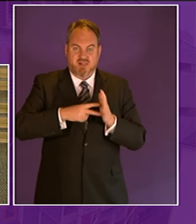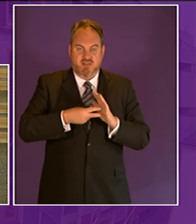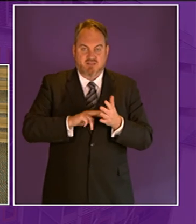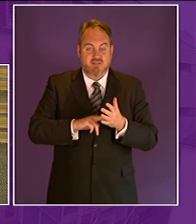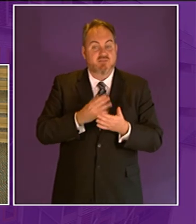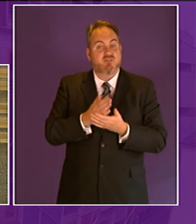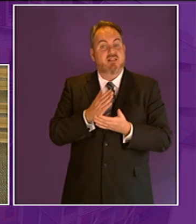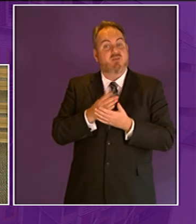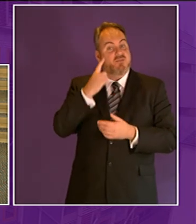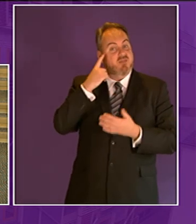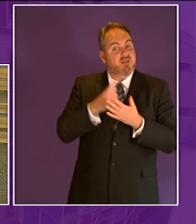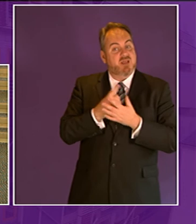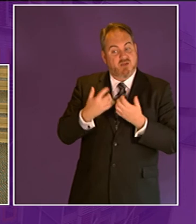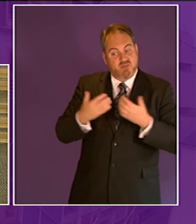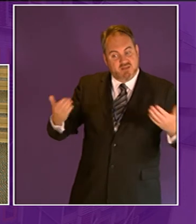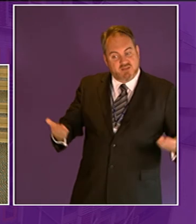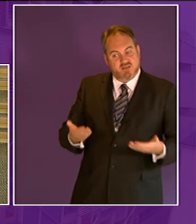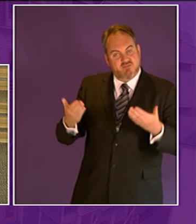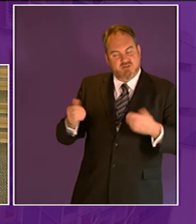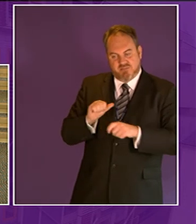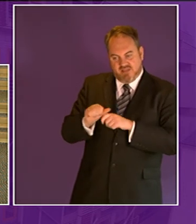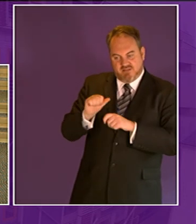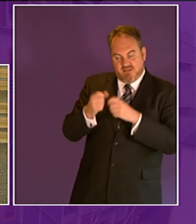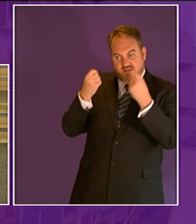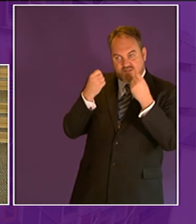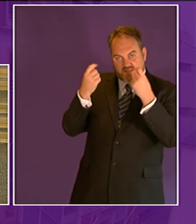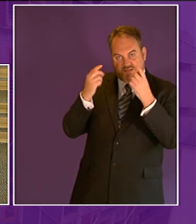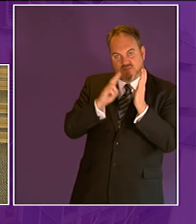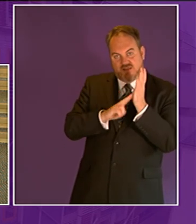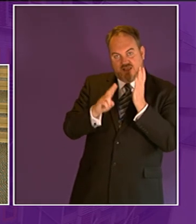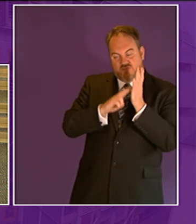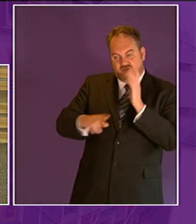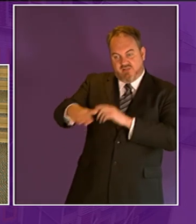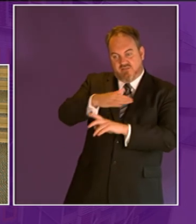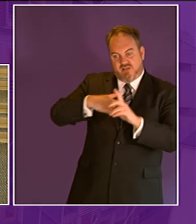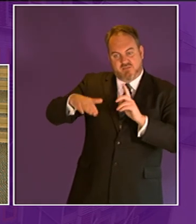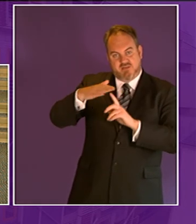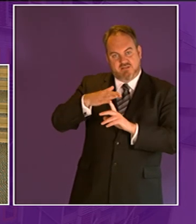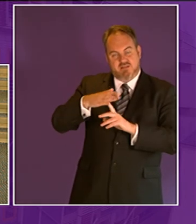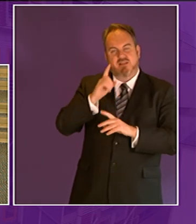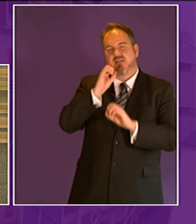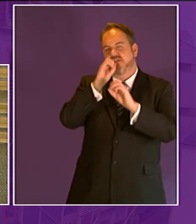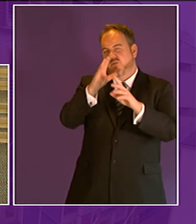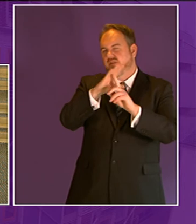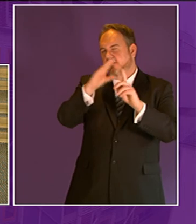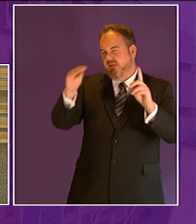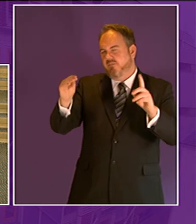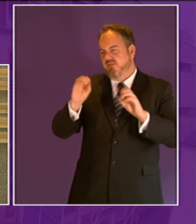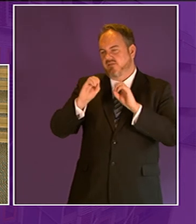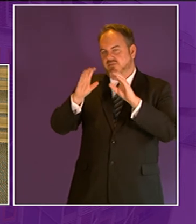encouraging greater understanding of the natural environment in terms of the specific example which the member raises which i will freely admit